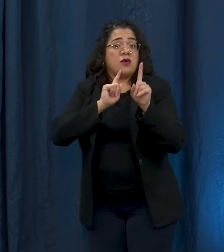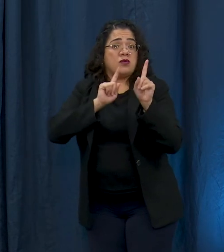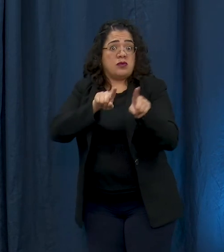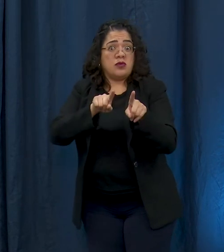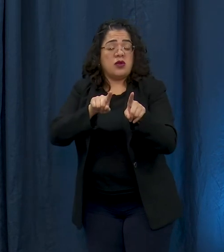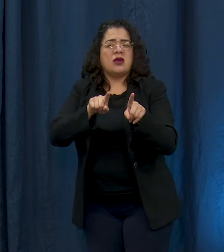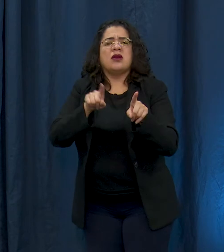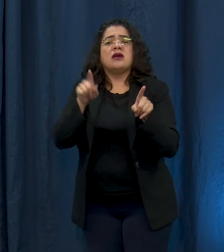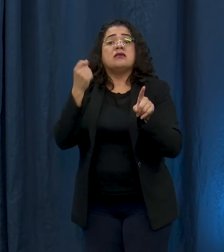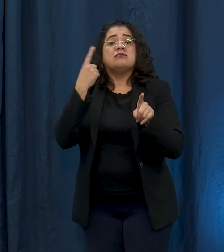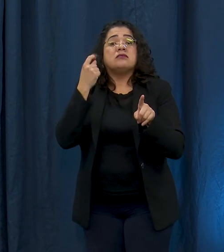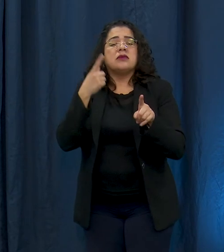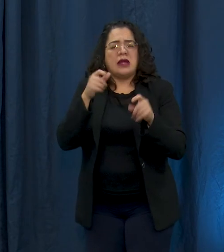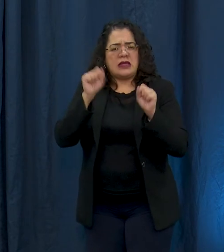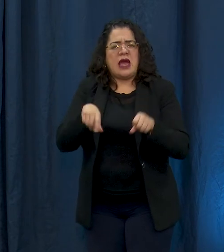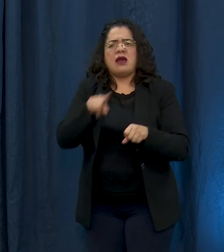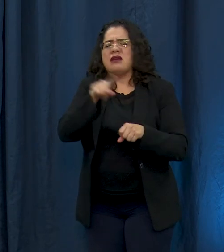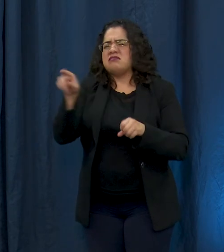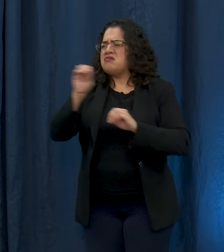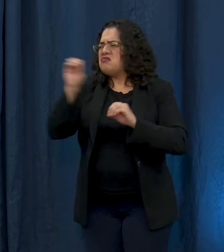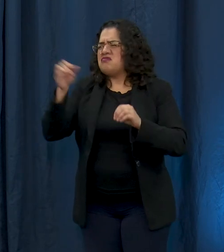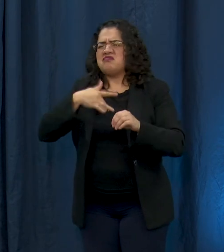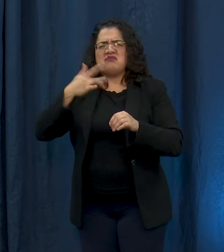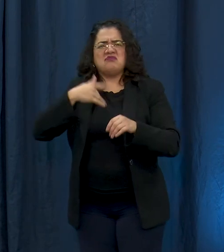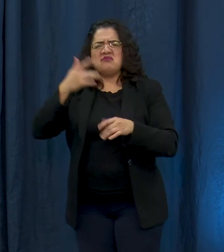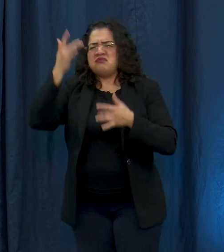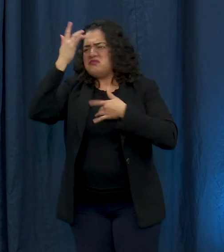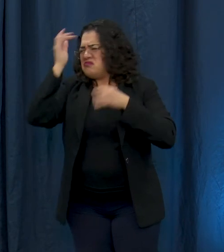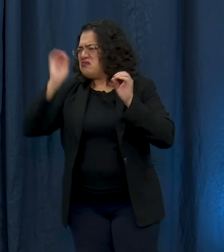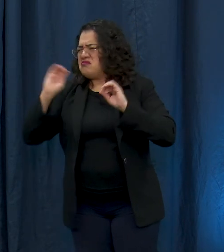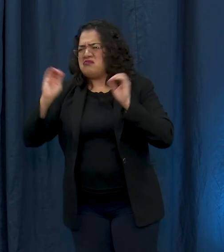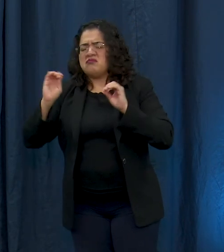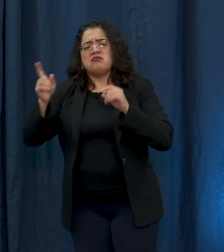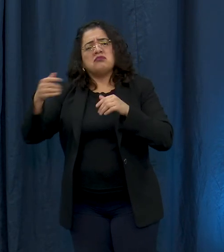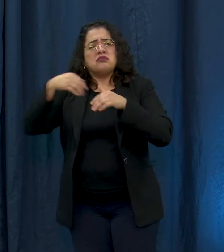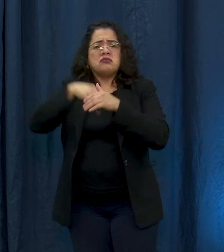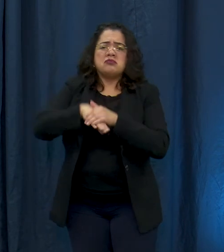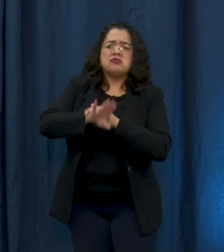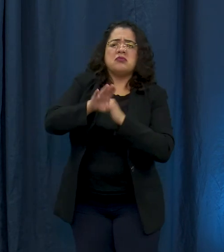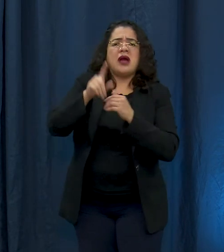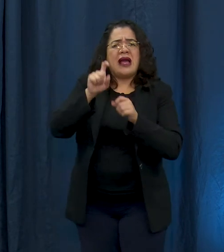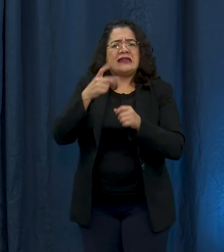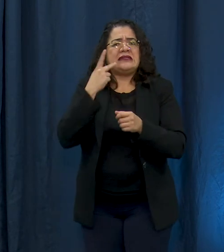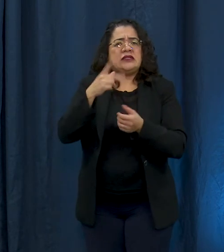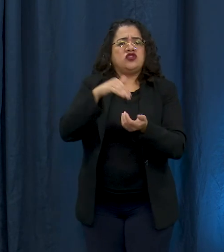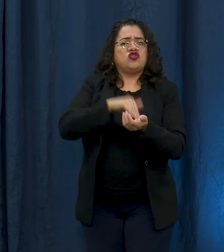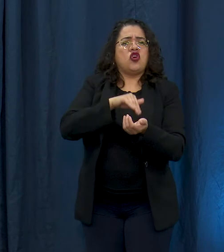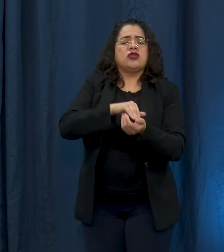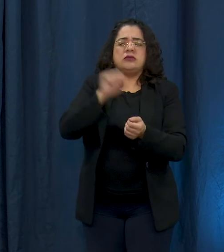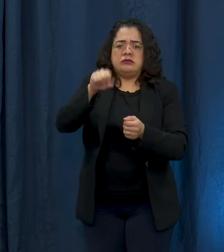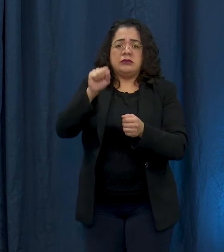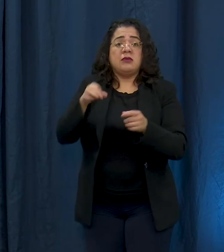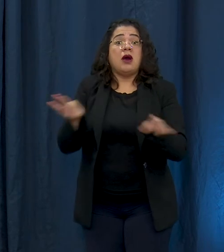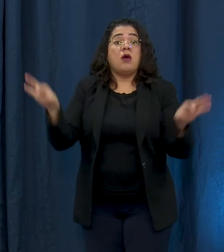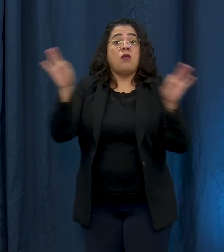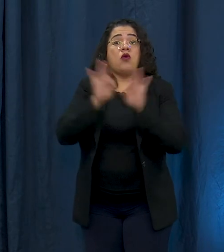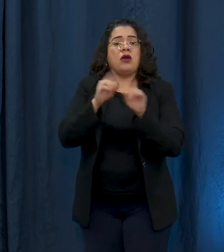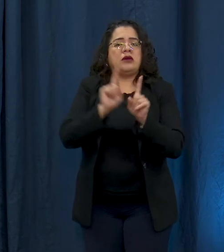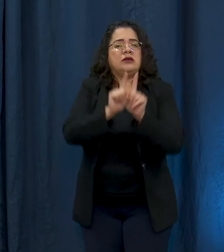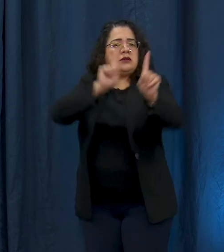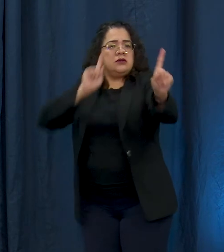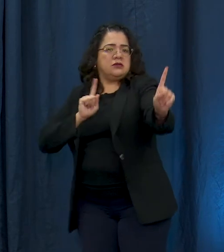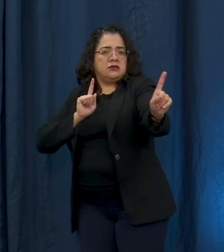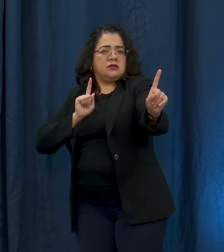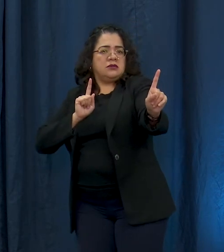flu-like symptoms on a walk-in basis. So no appointment would be needed. Physical distancing measures are in place